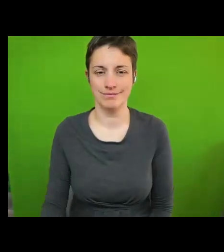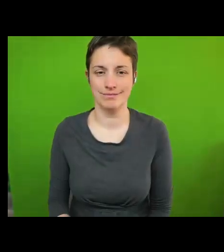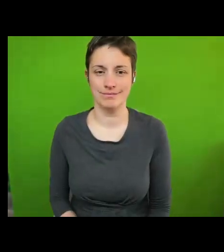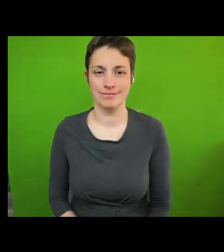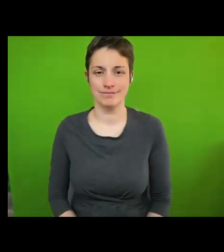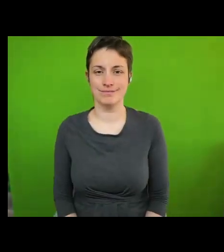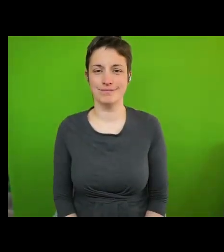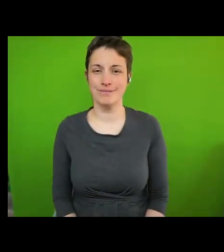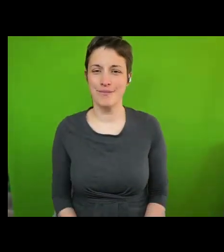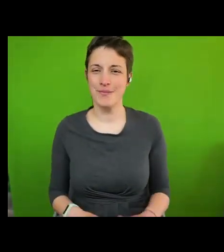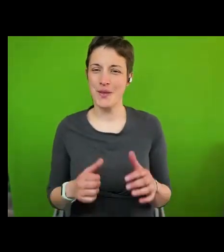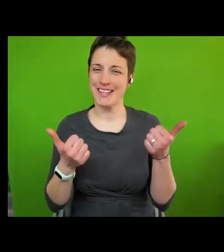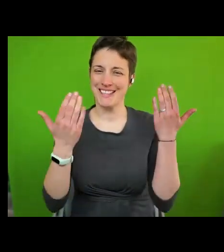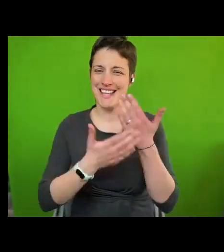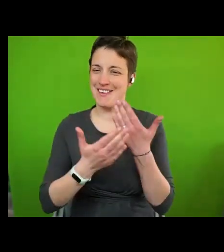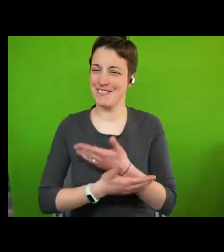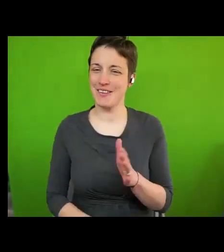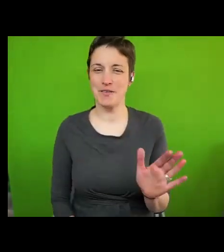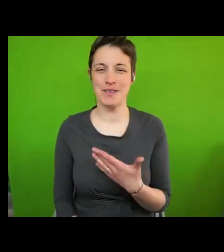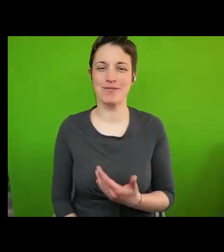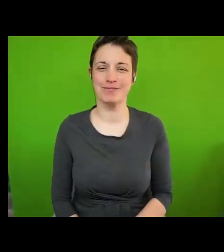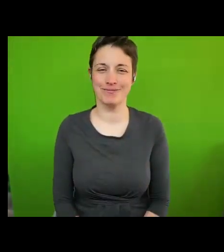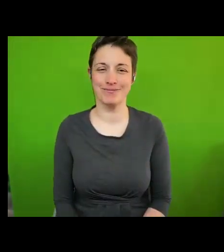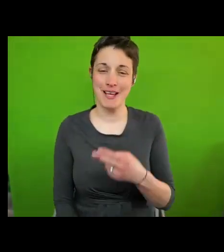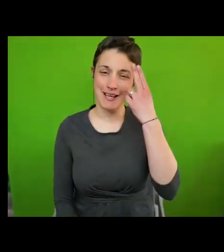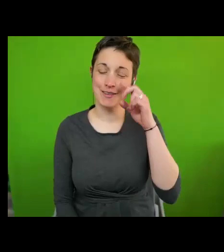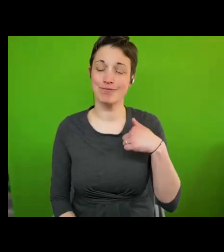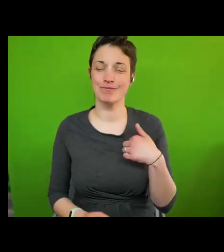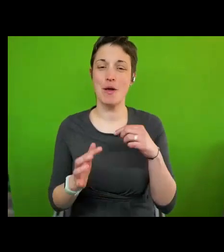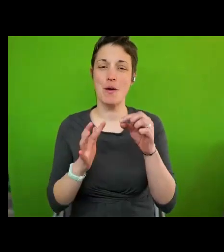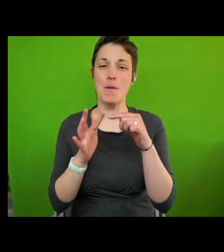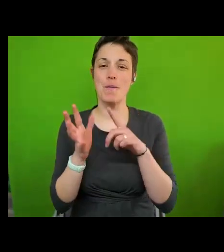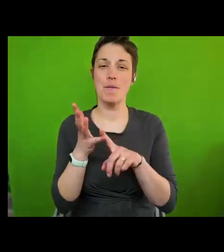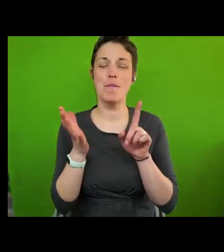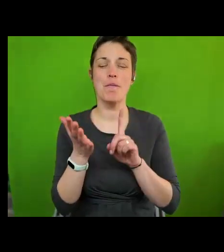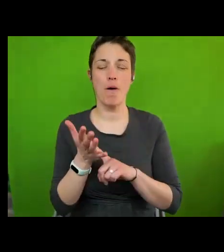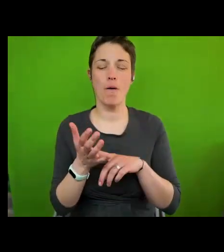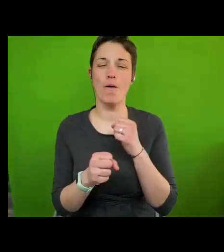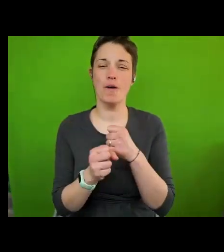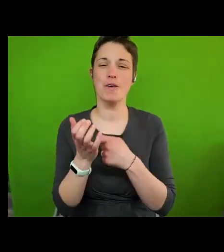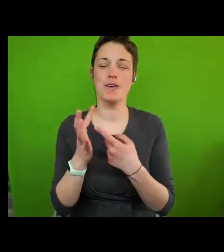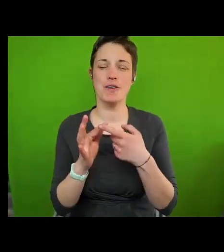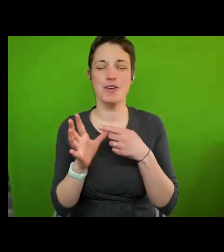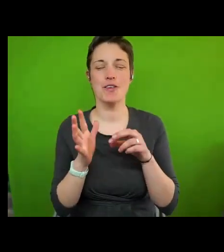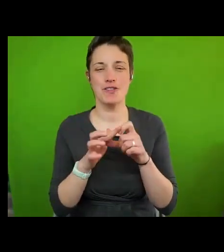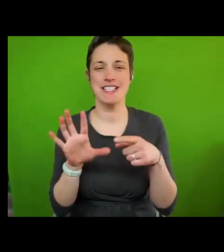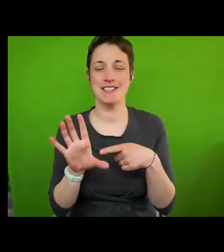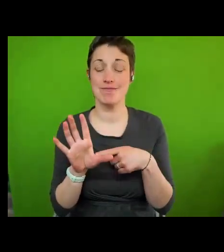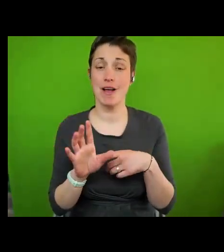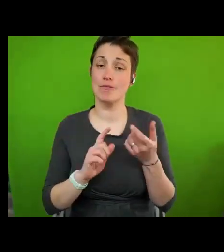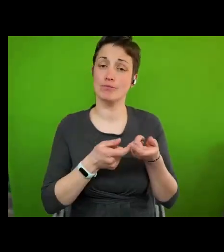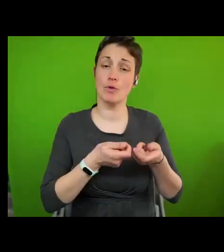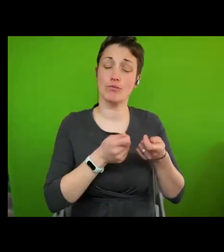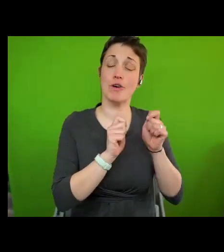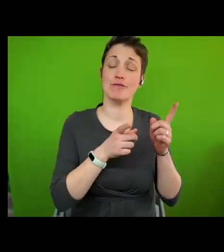Good evening, everyone. My name is Paul Grady, and I'm the co-director of the Centre for Applied Human Rights at the